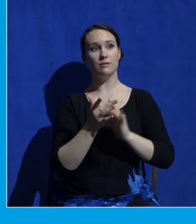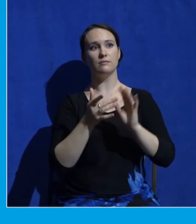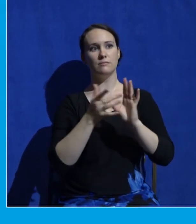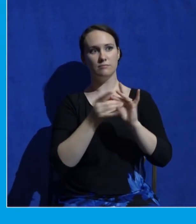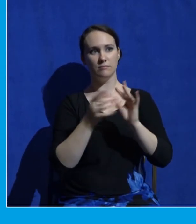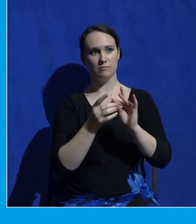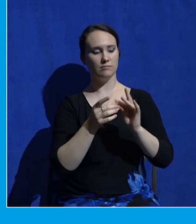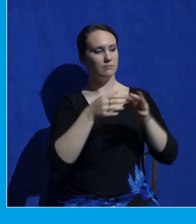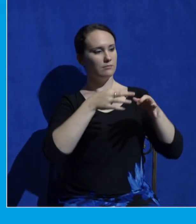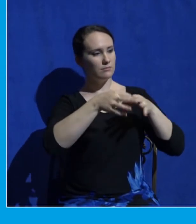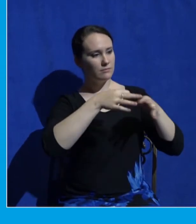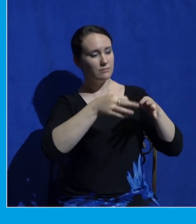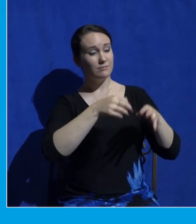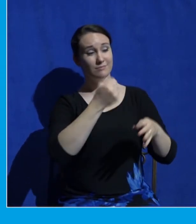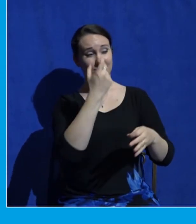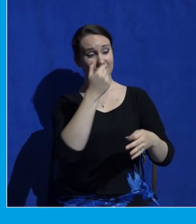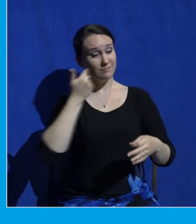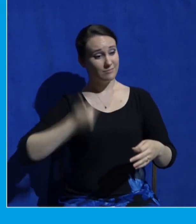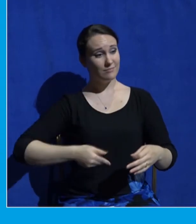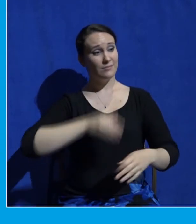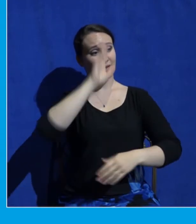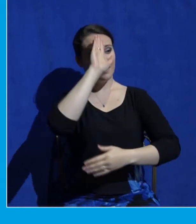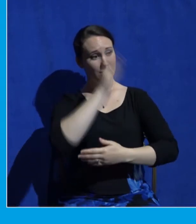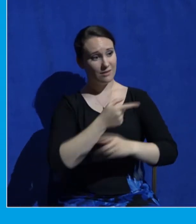many things, be treated with contempt.